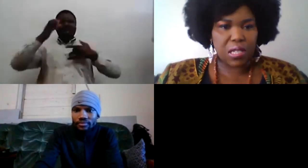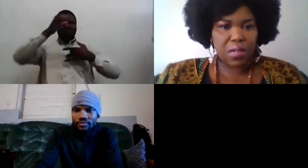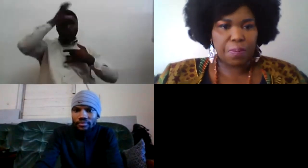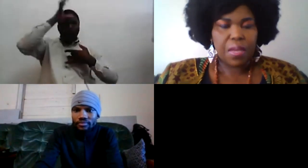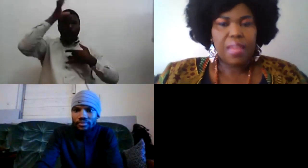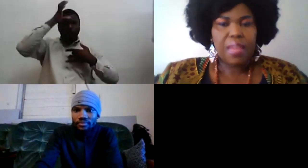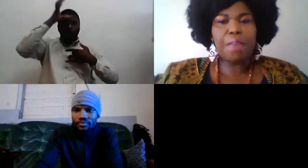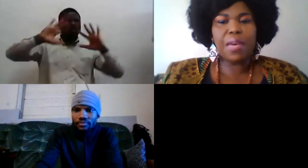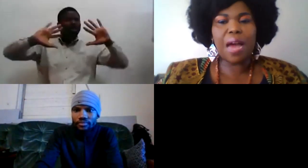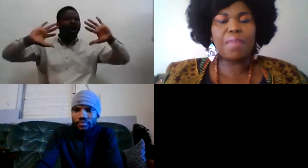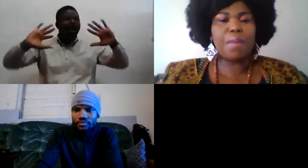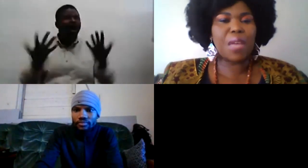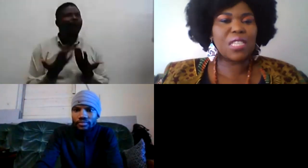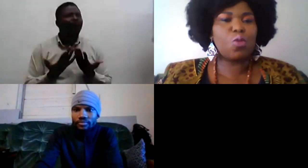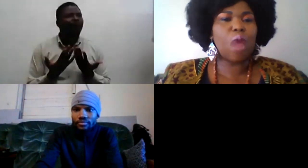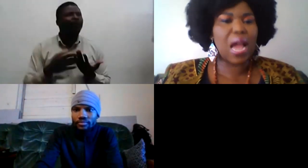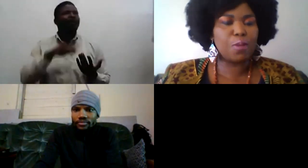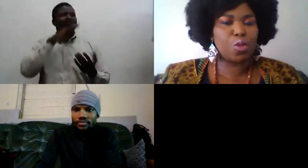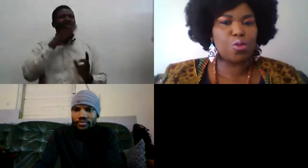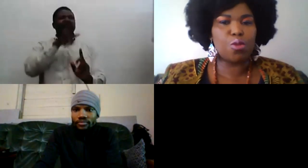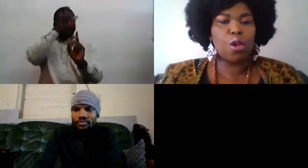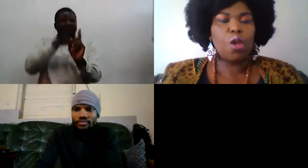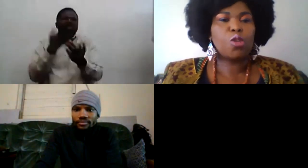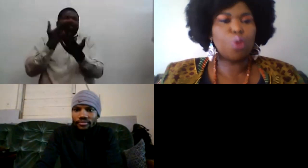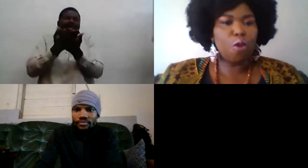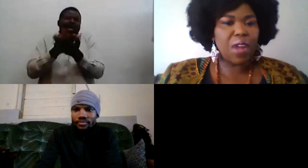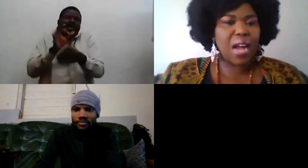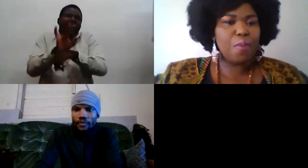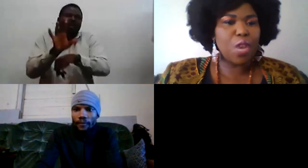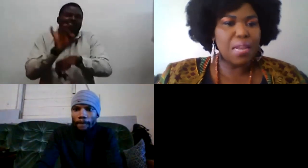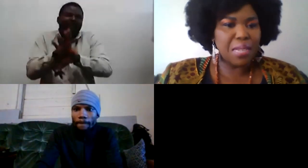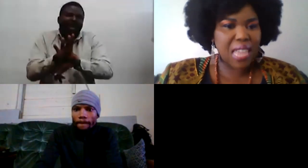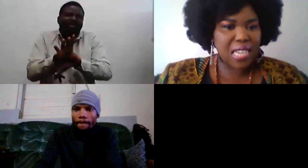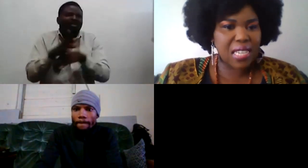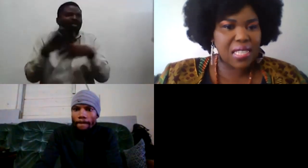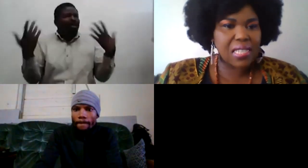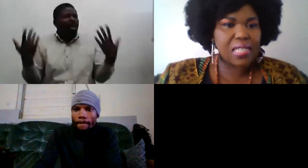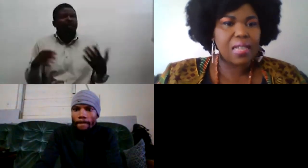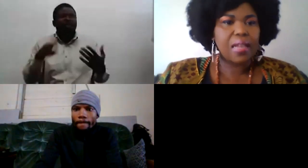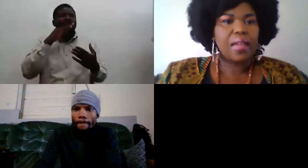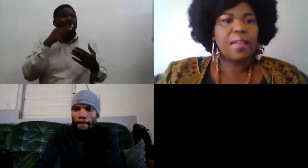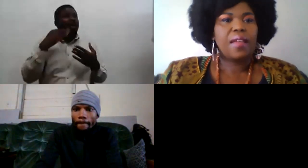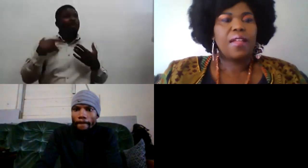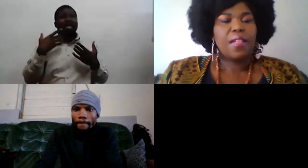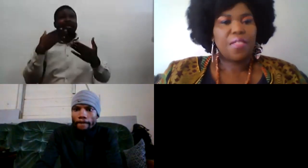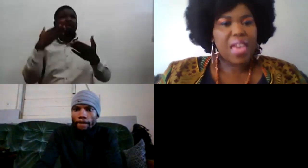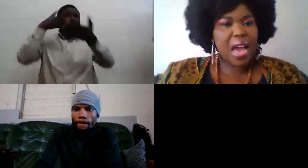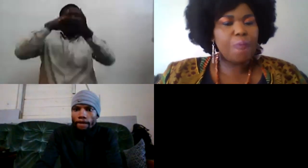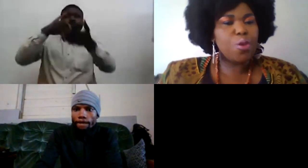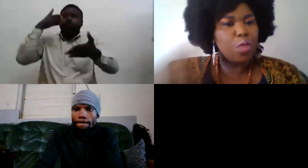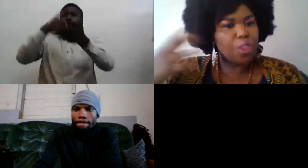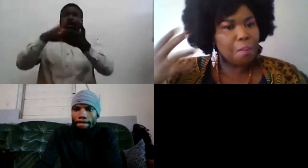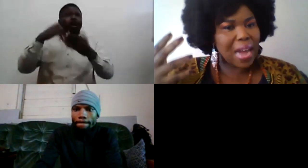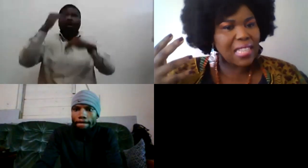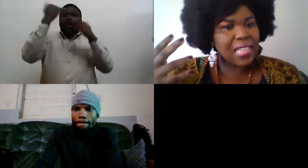board they become that person who helps you to overcome your limitations they